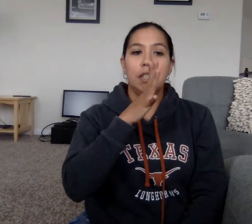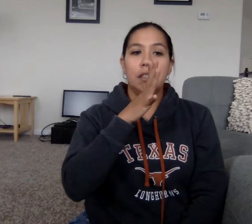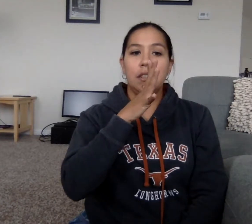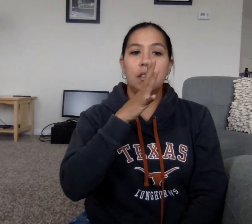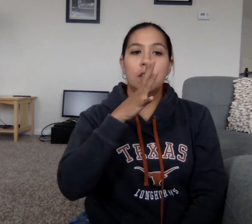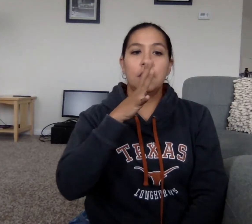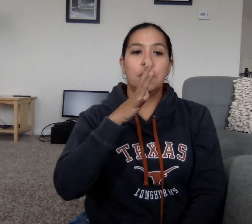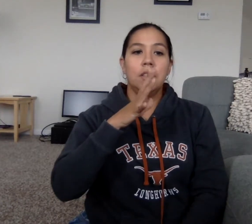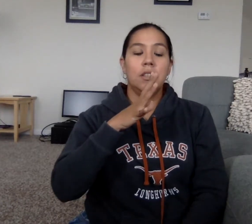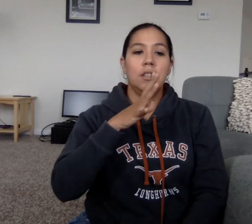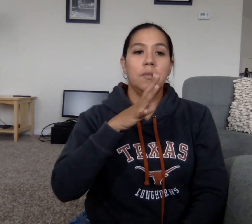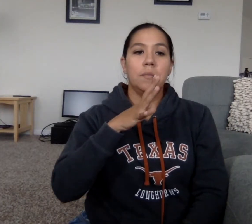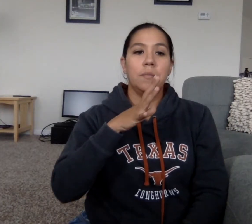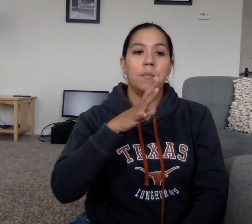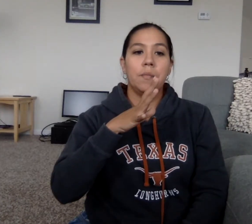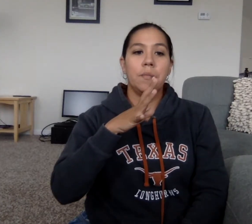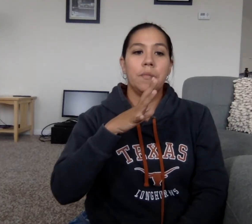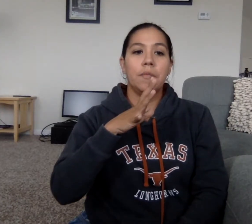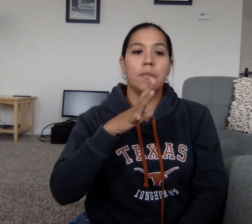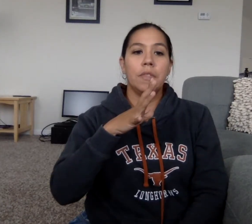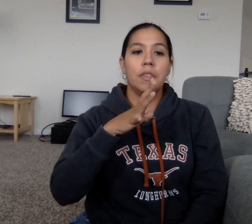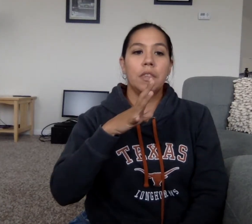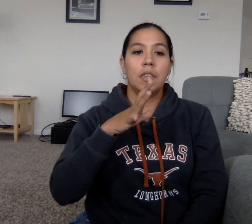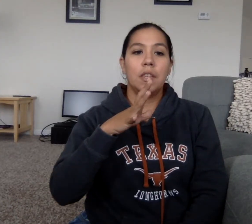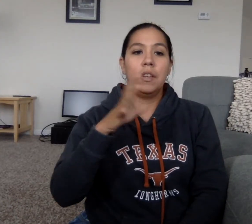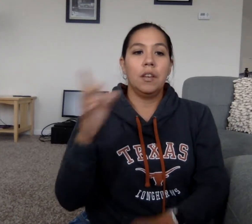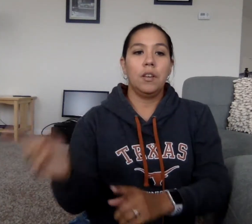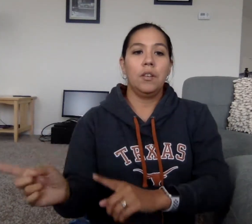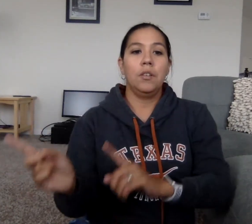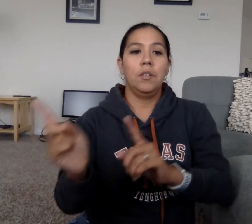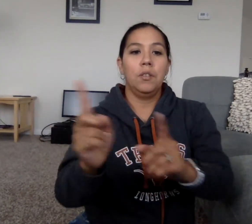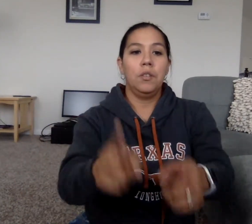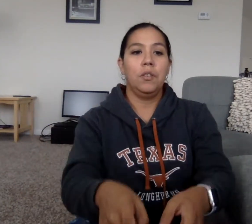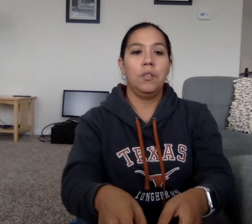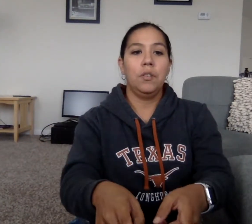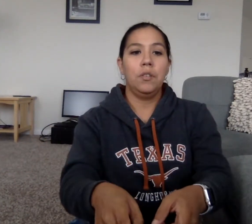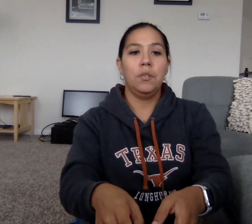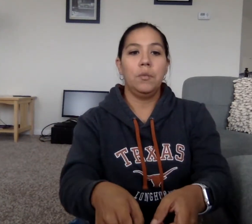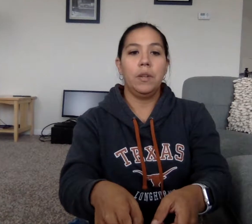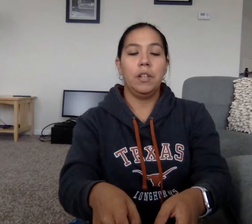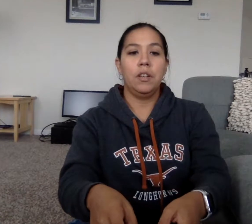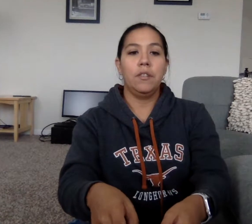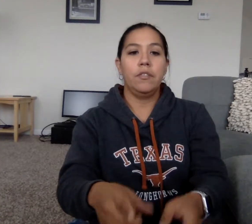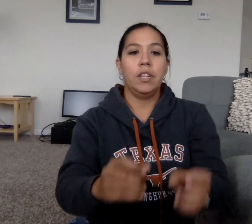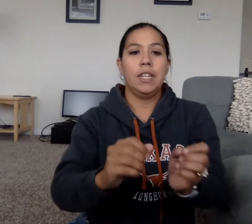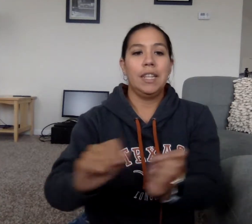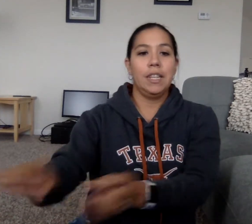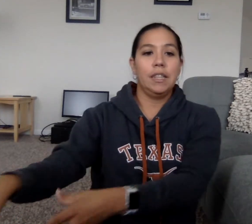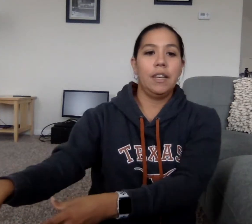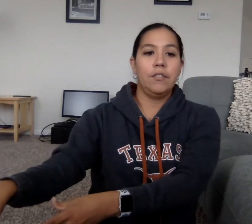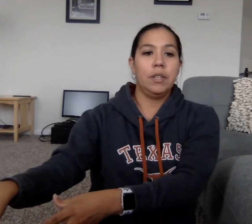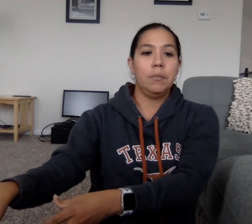went off and left him.